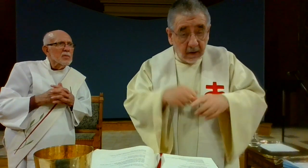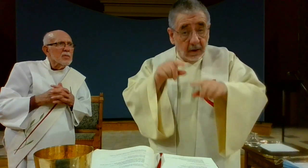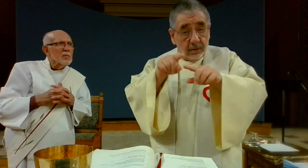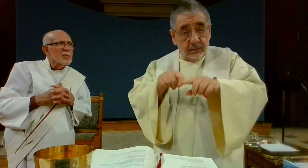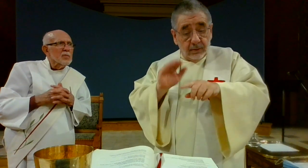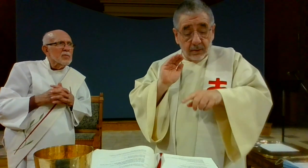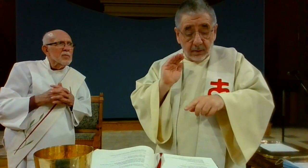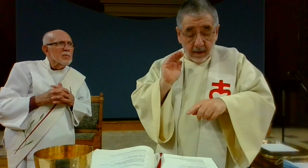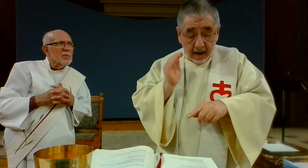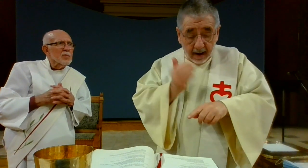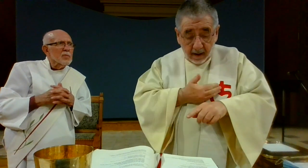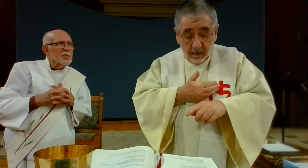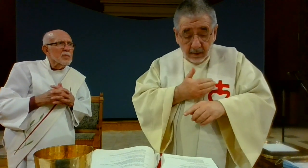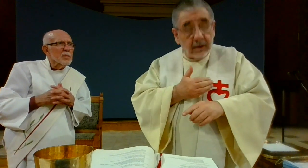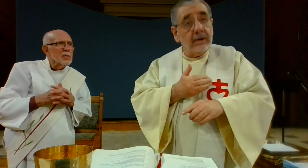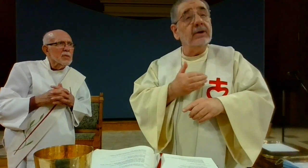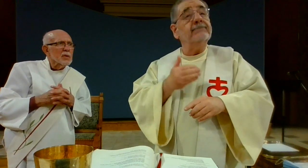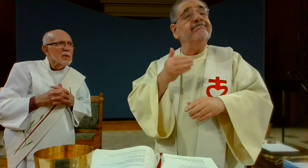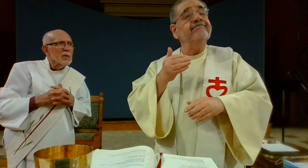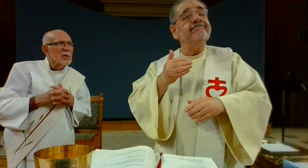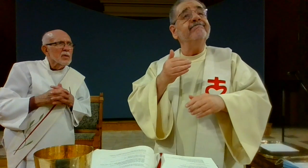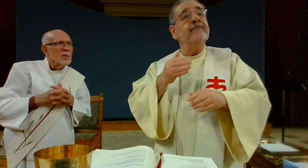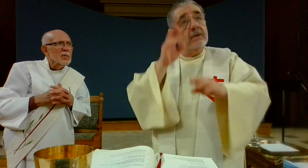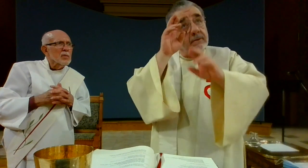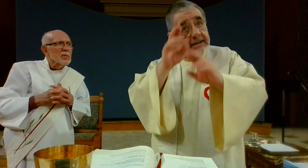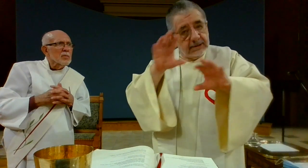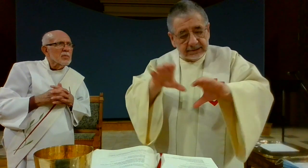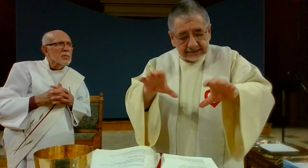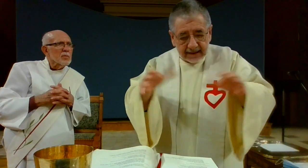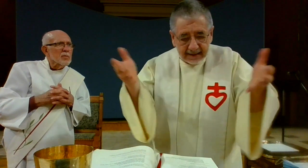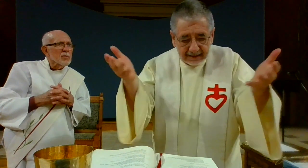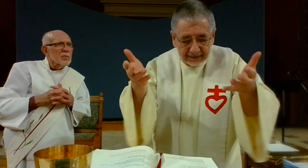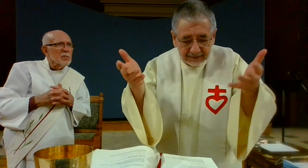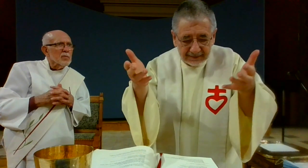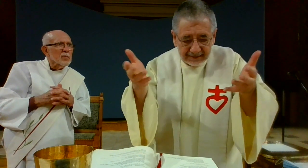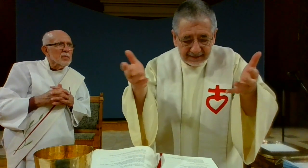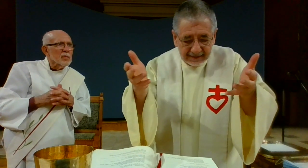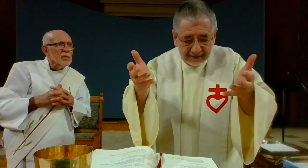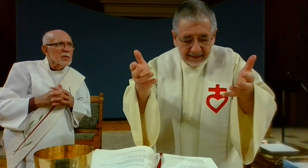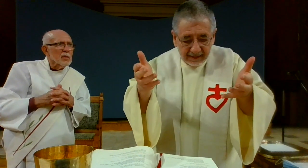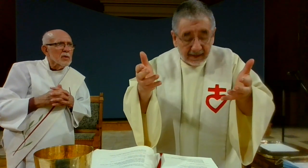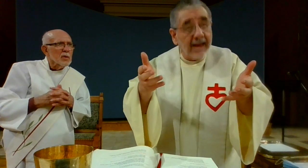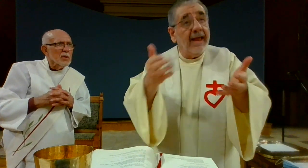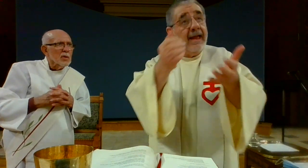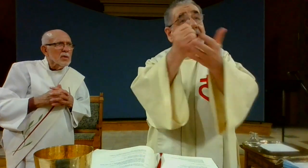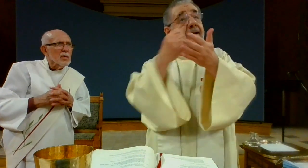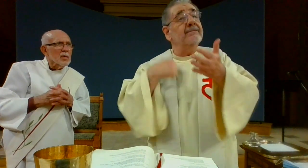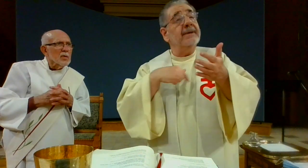sacrificial offerings that through these acts of devotedness we may pass over